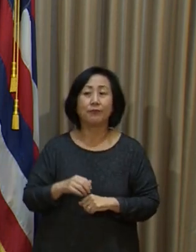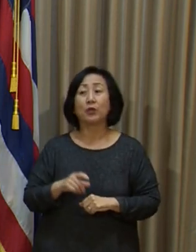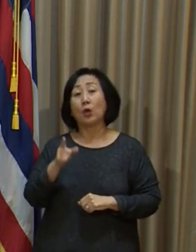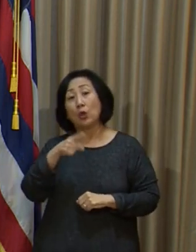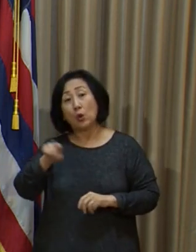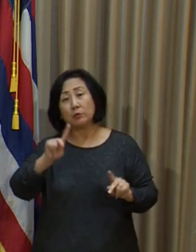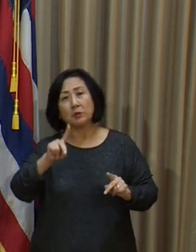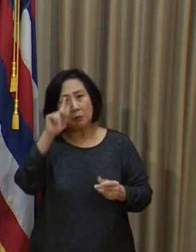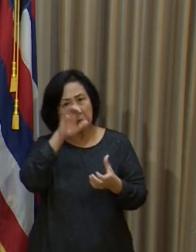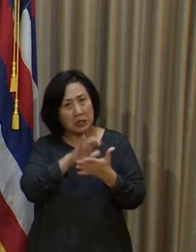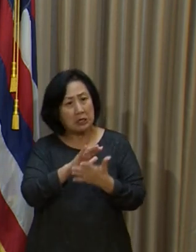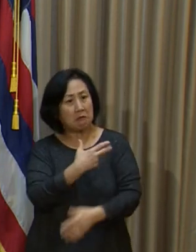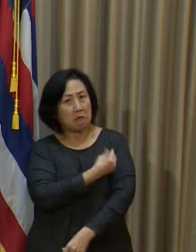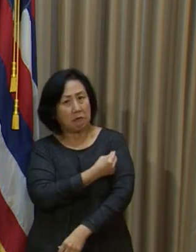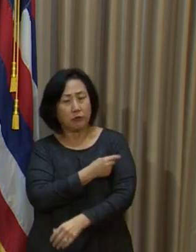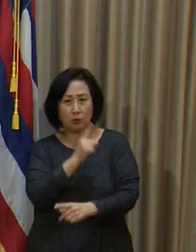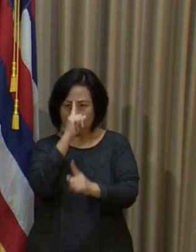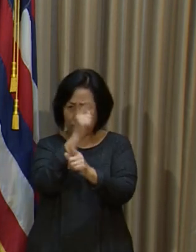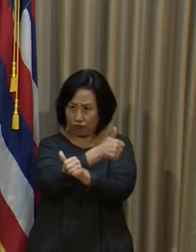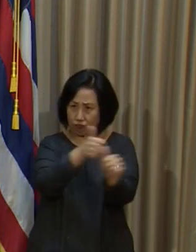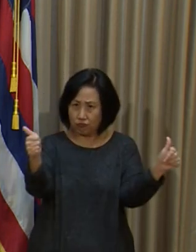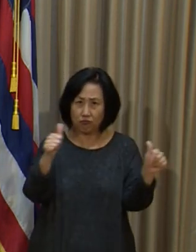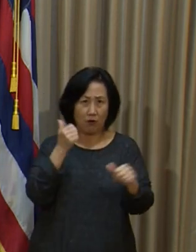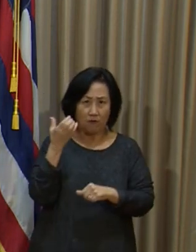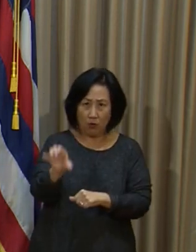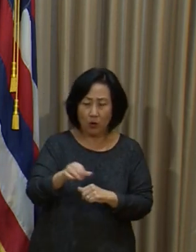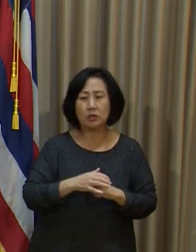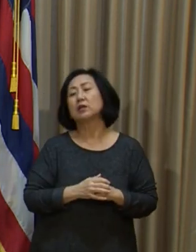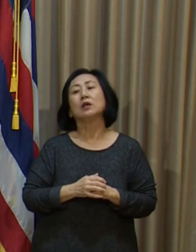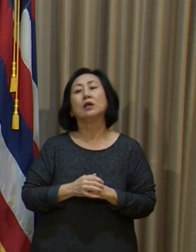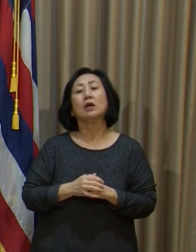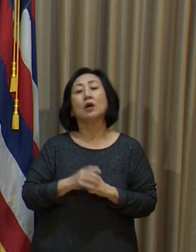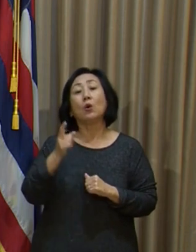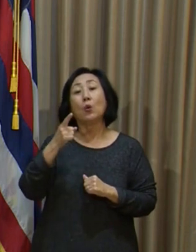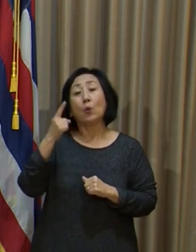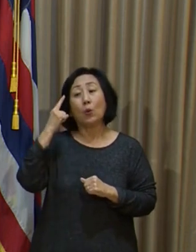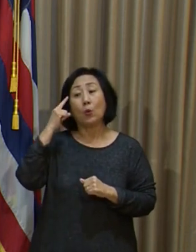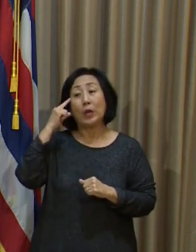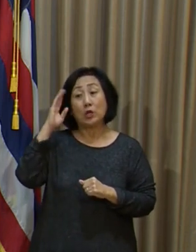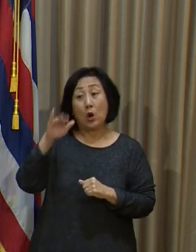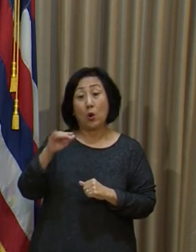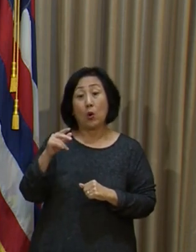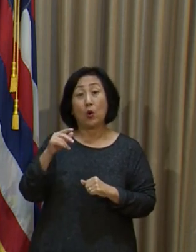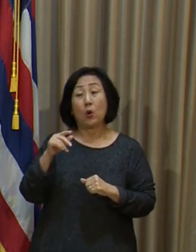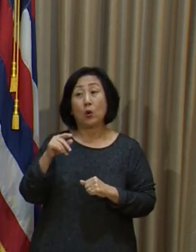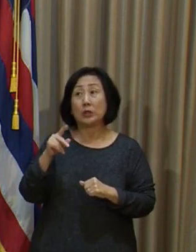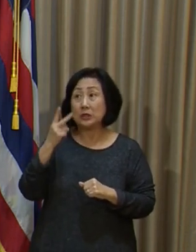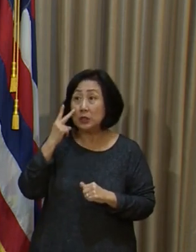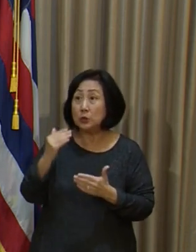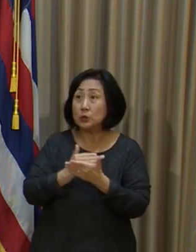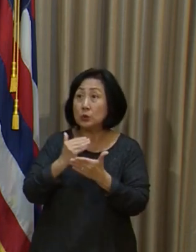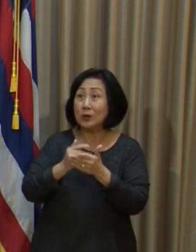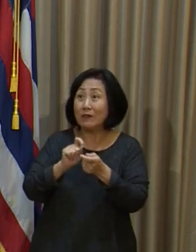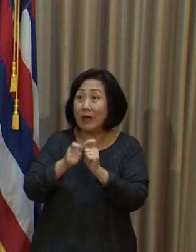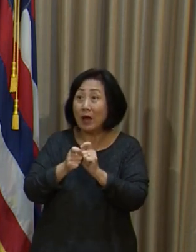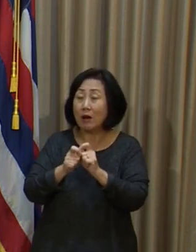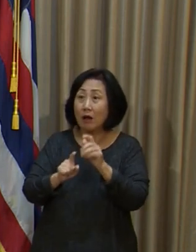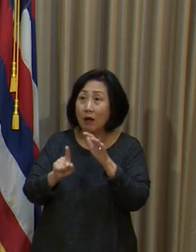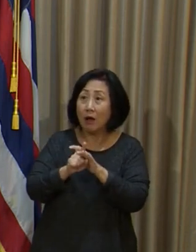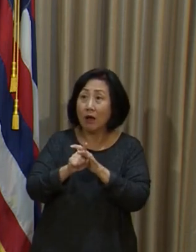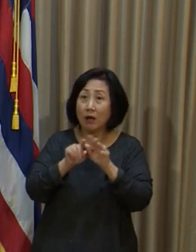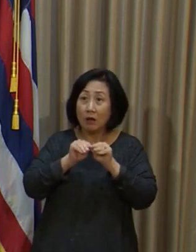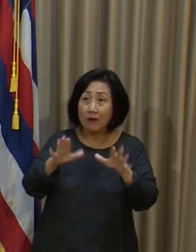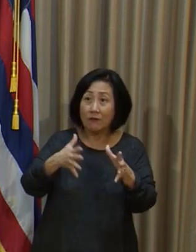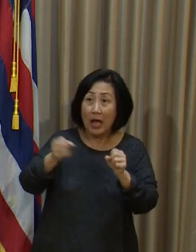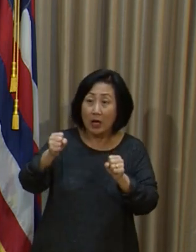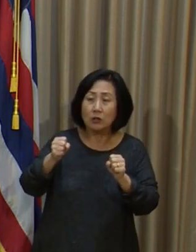vaccinated, we leave this to people to make up their own minds. We know that this will incent people to go and get the vaccine when their time comes.